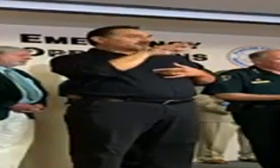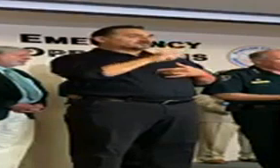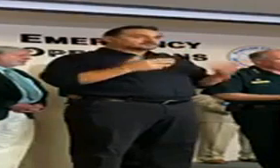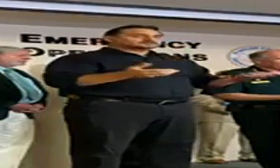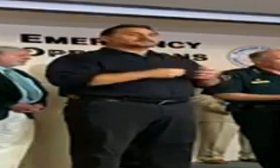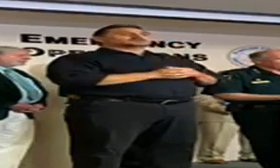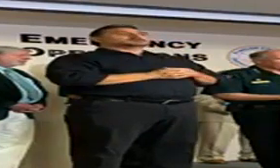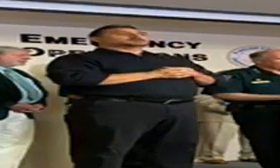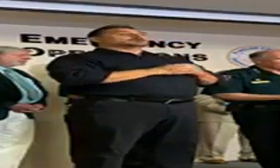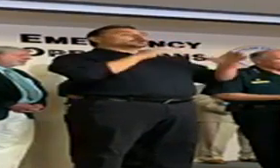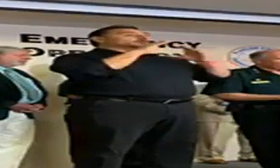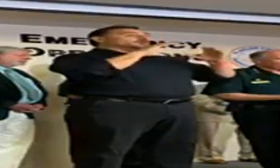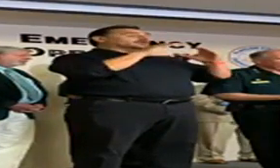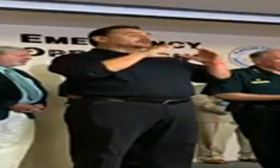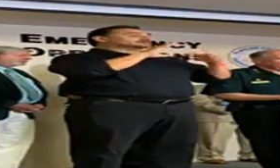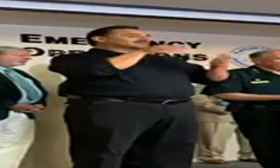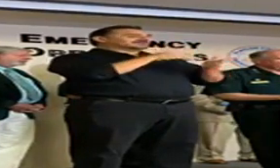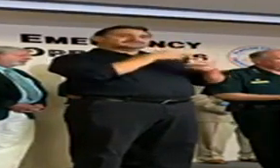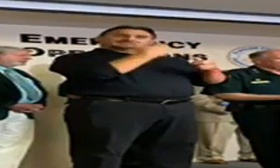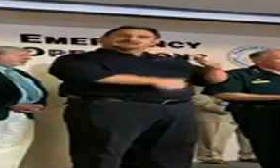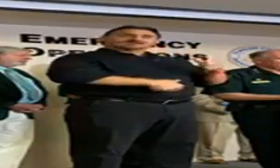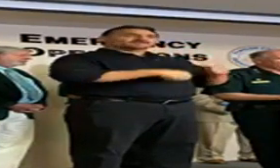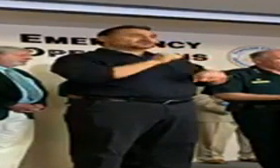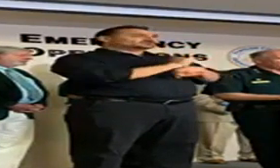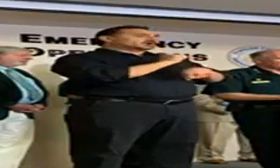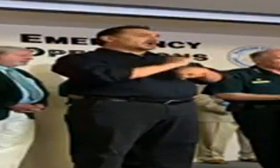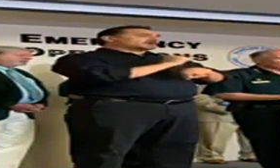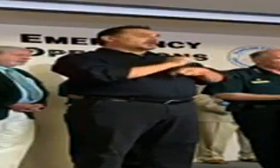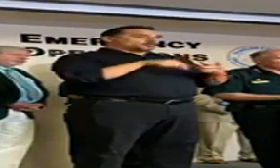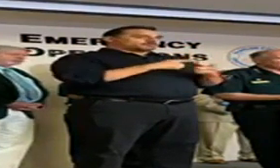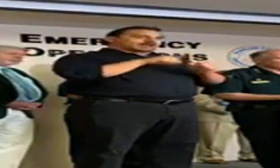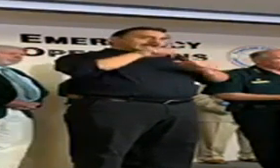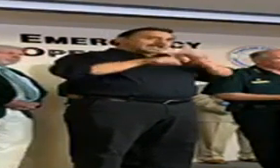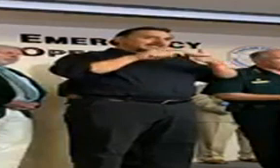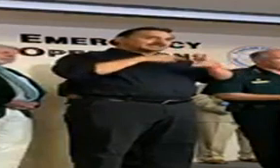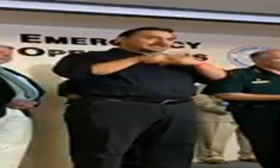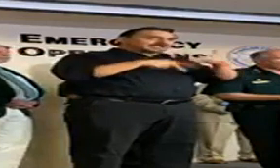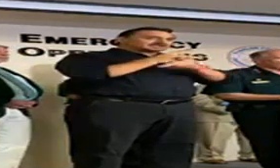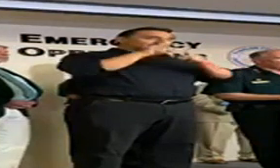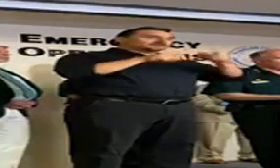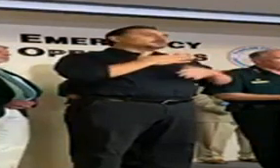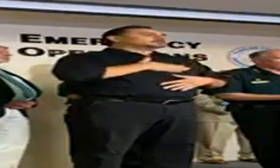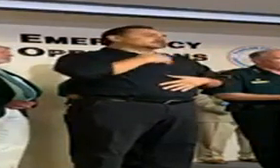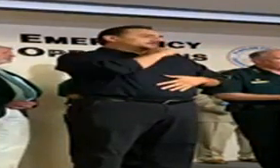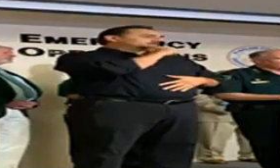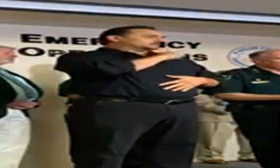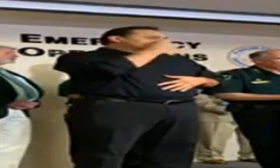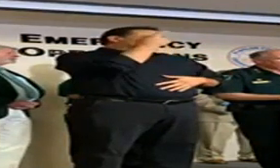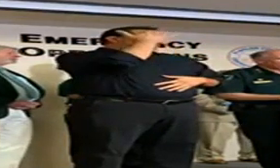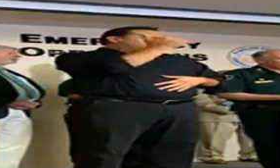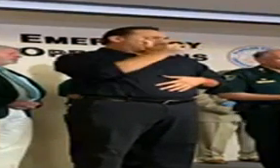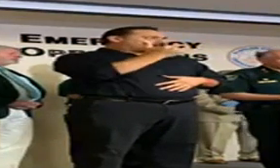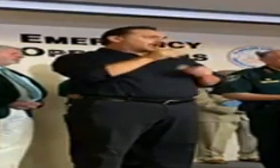Communications center has a tough job to begin with. So when they ask these questions, just understand why we are asking